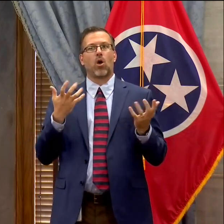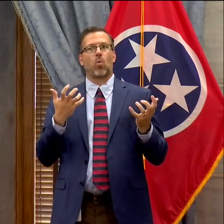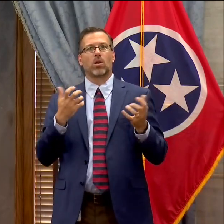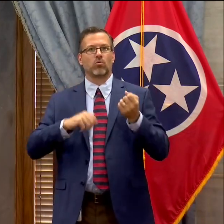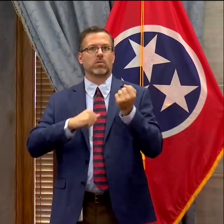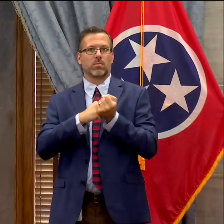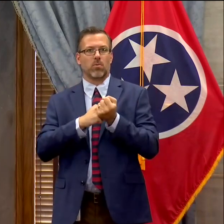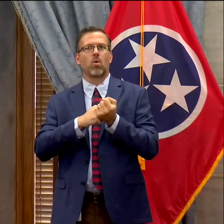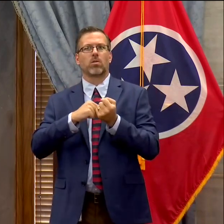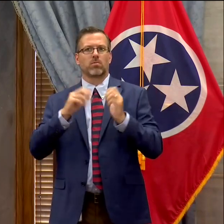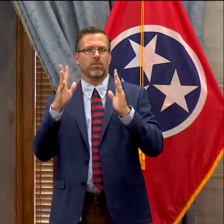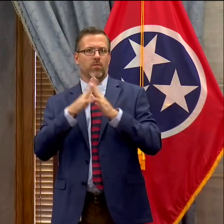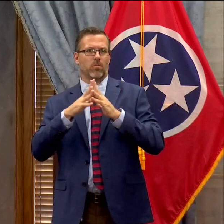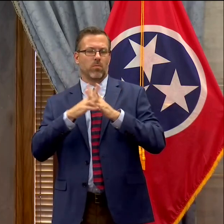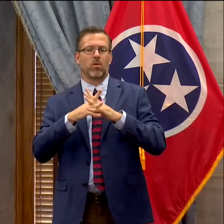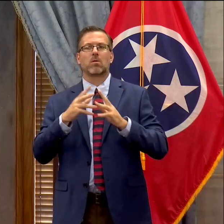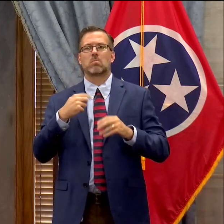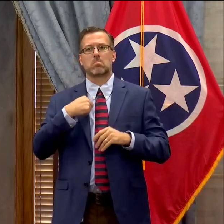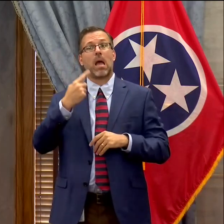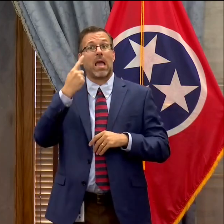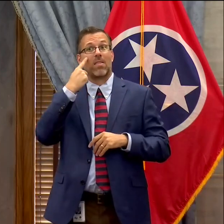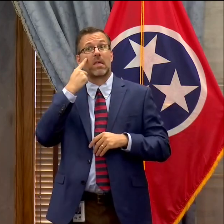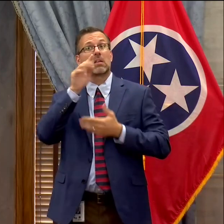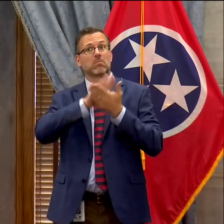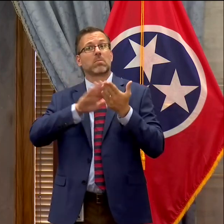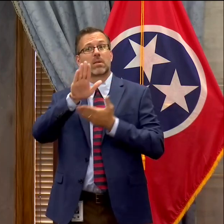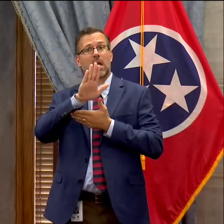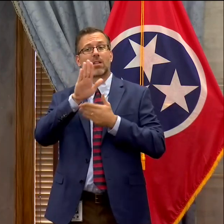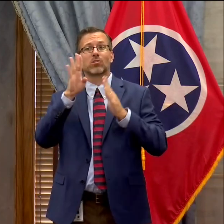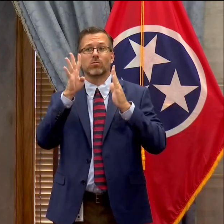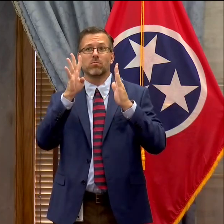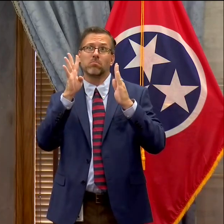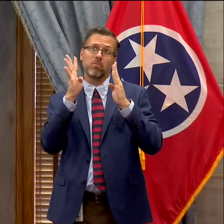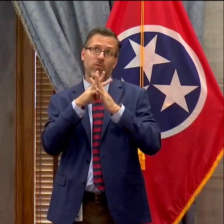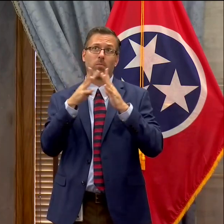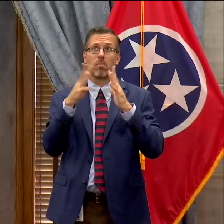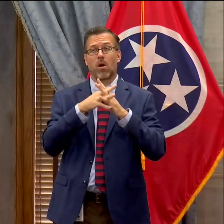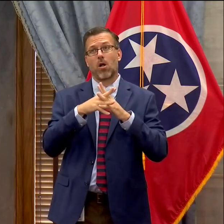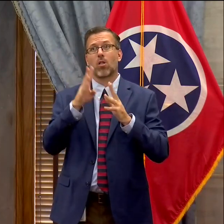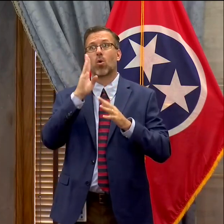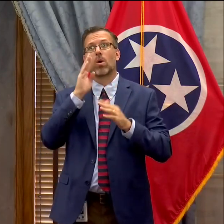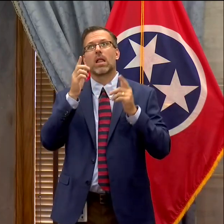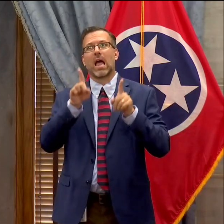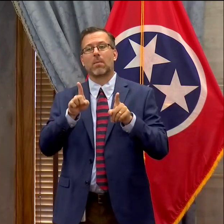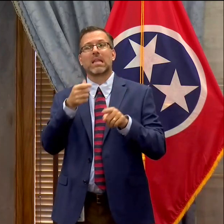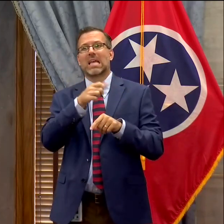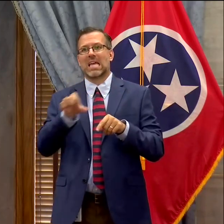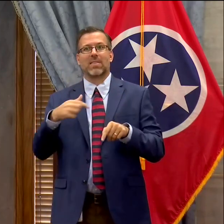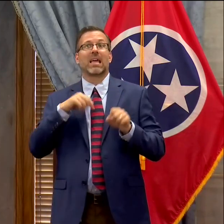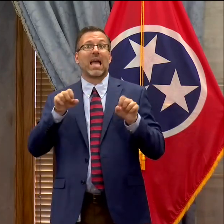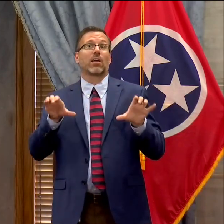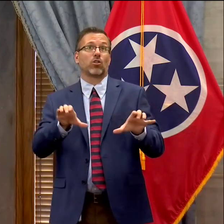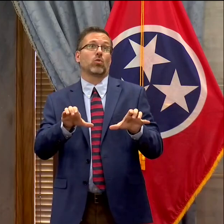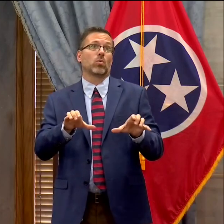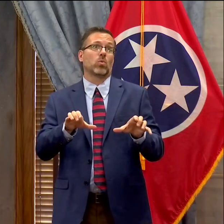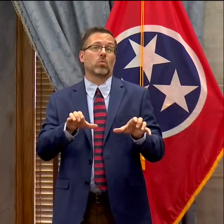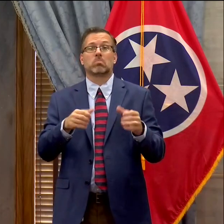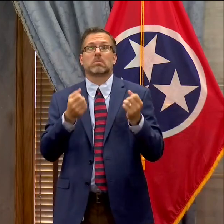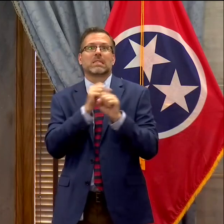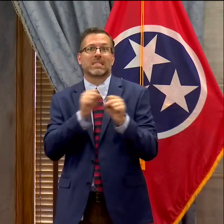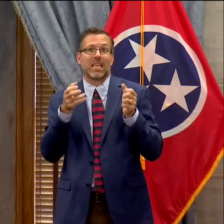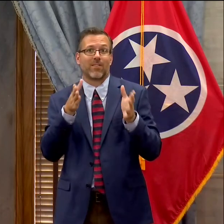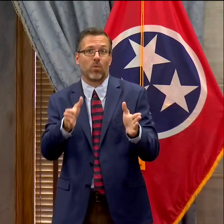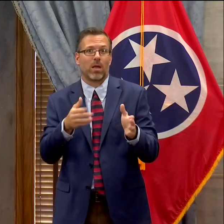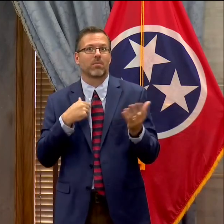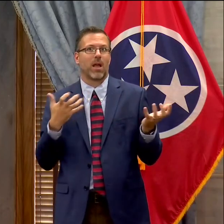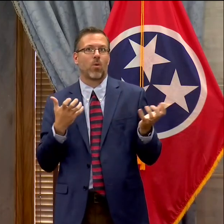college football in Tennessee, and anything I can do to support that in a safe way, I'm happy to do